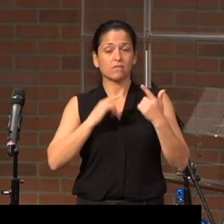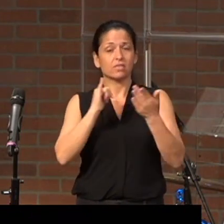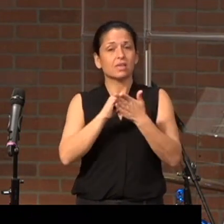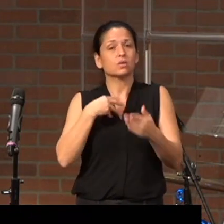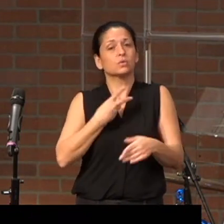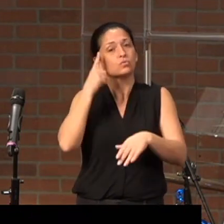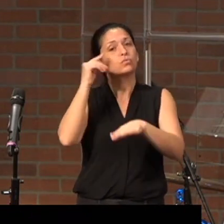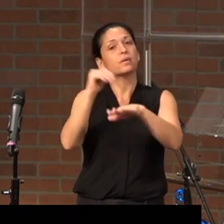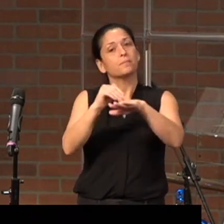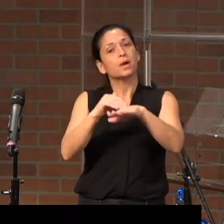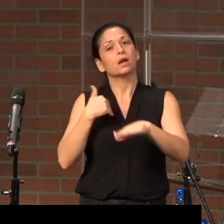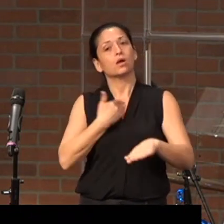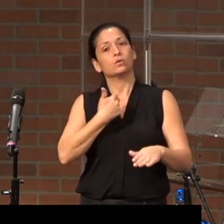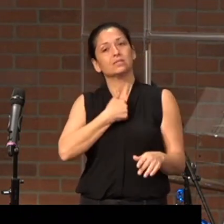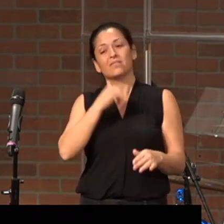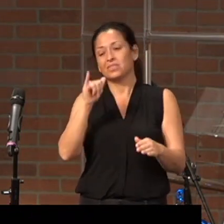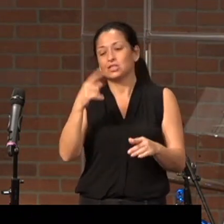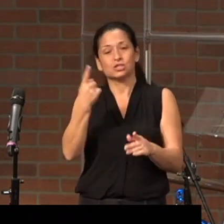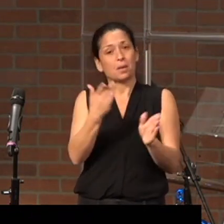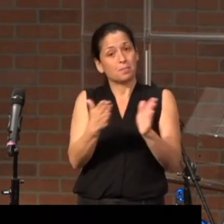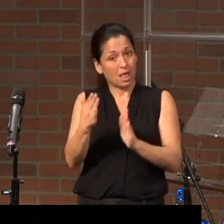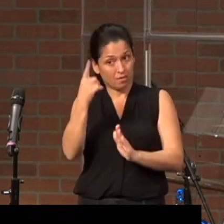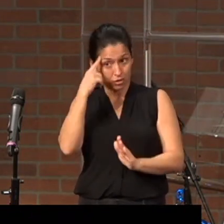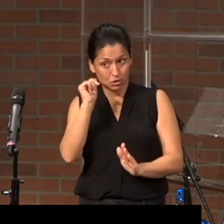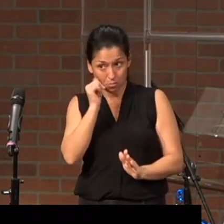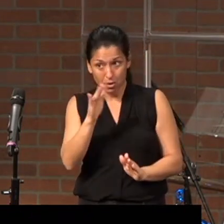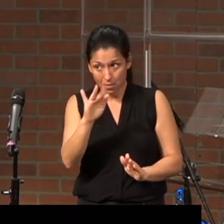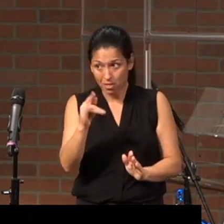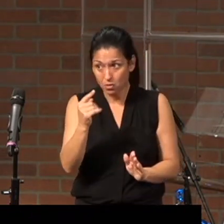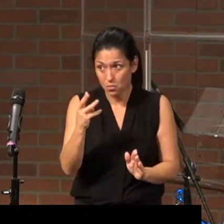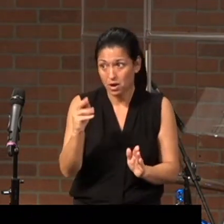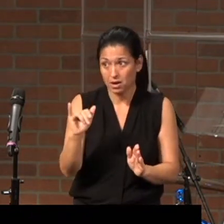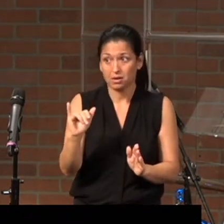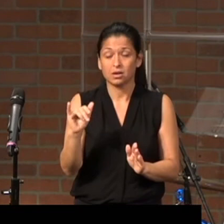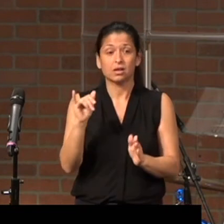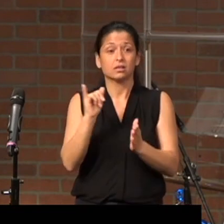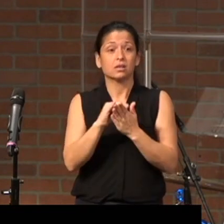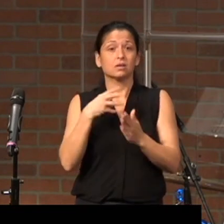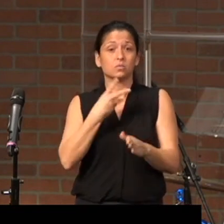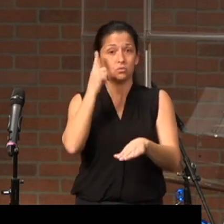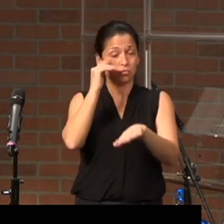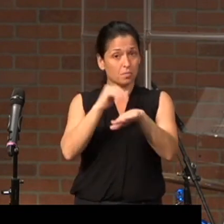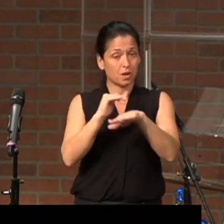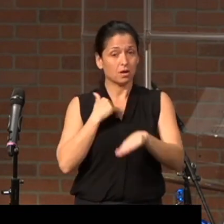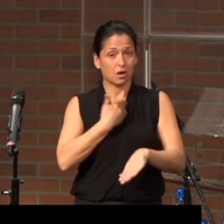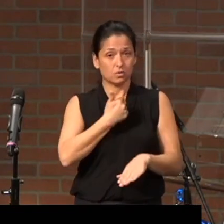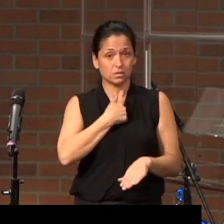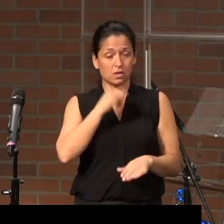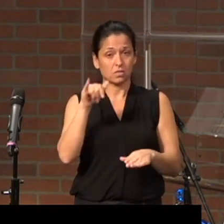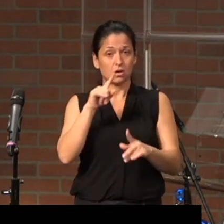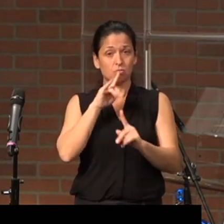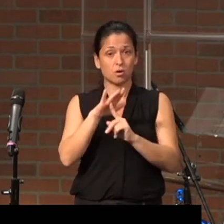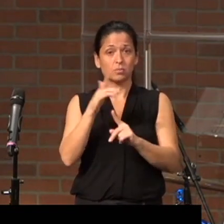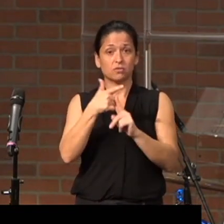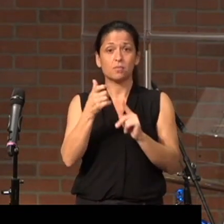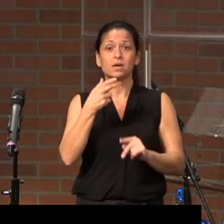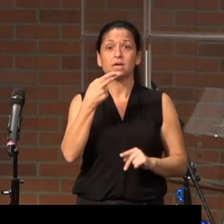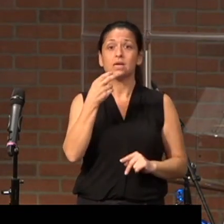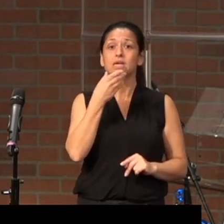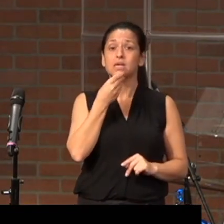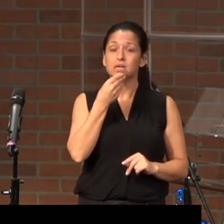would remind ourselves, this is just the plan for tomorrow, by the way, that we would remind ourselves of those promises from Hebrews chapter 8.